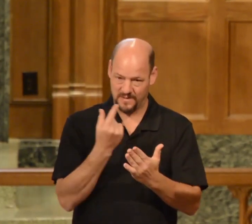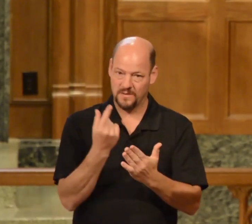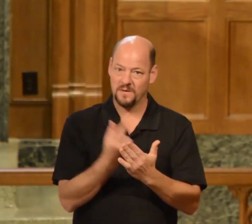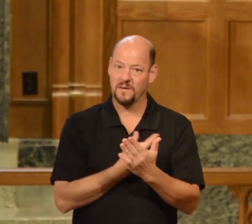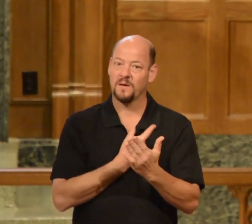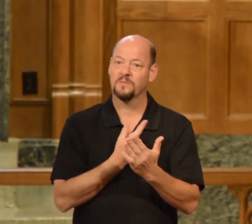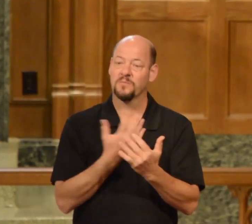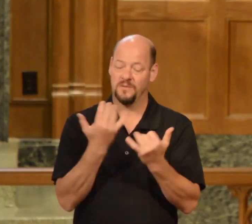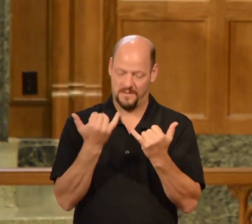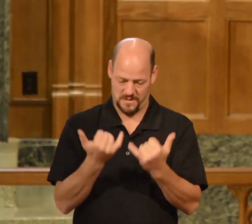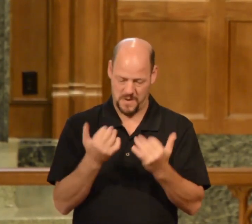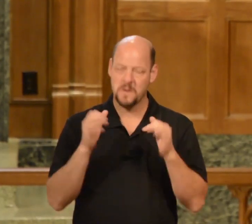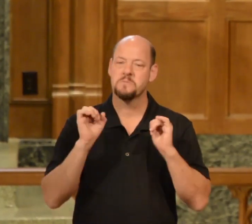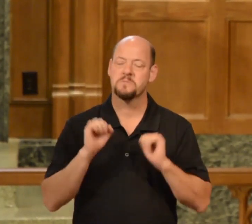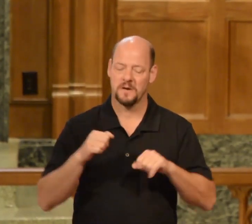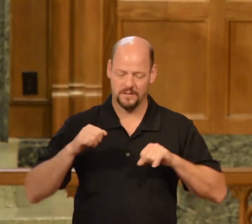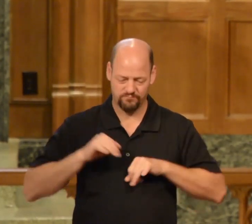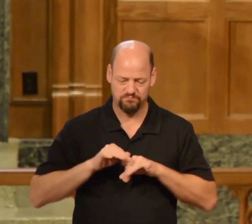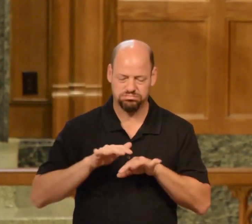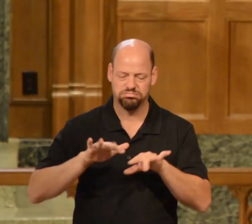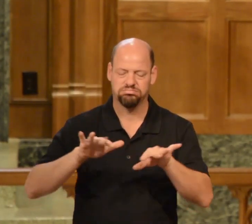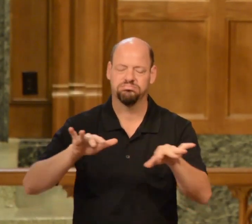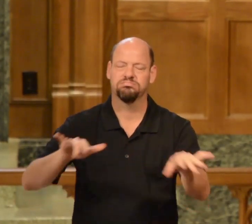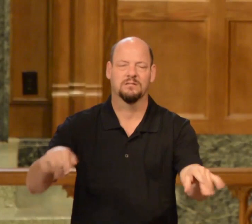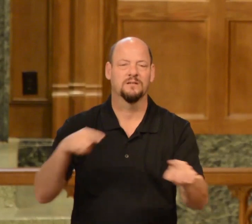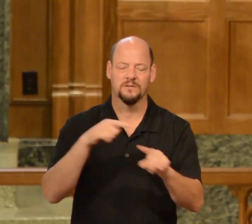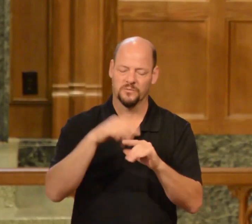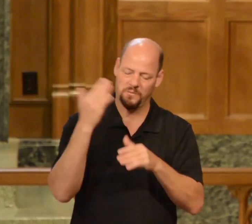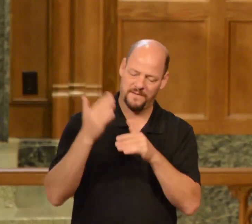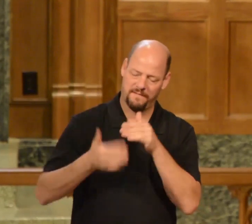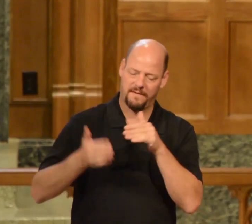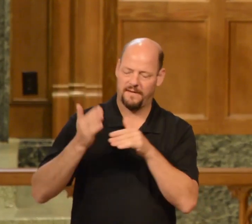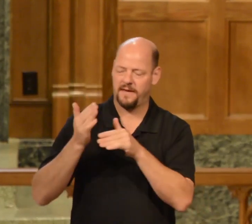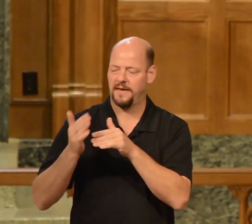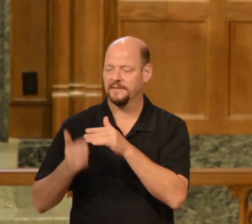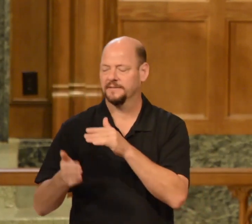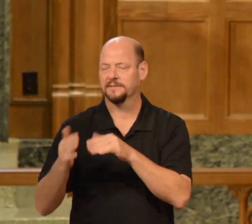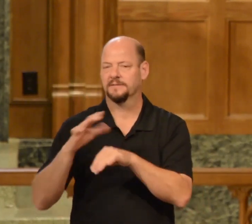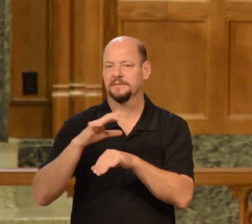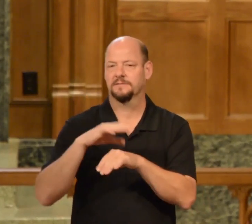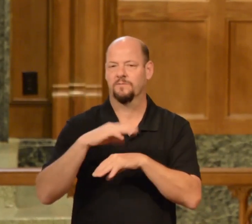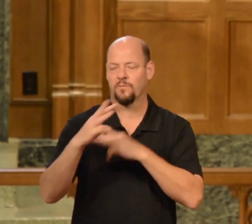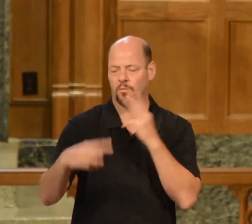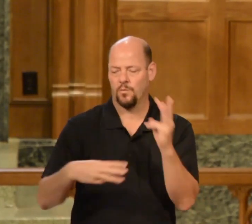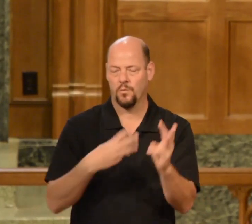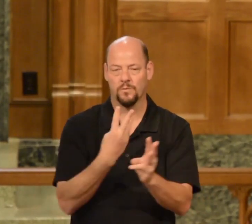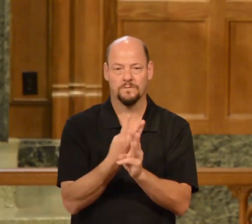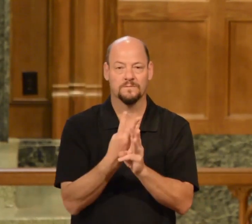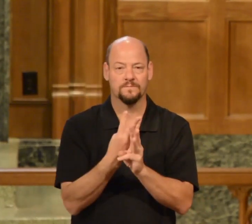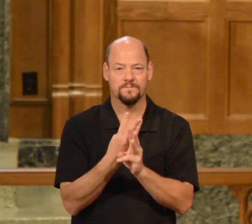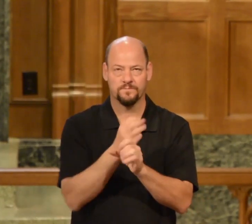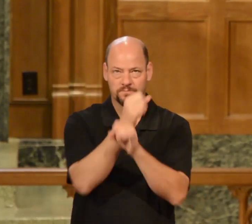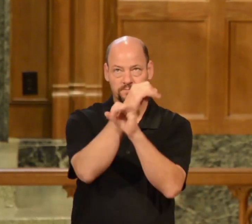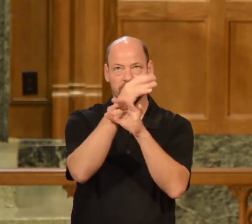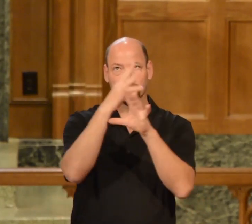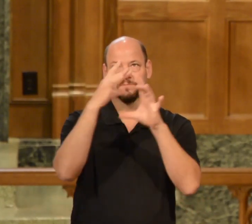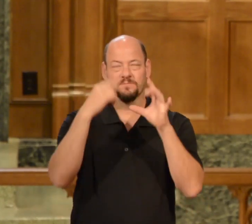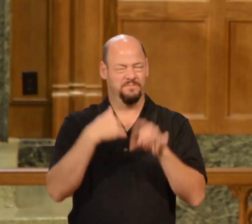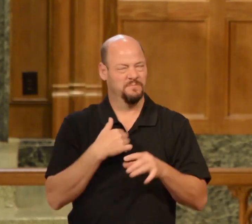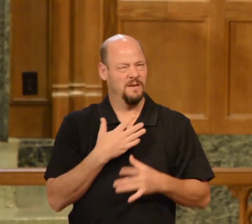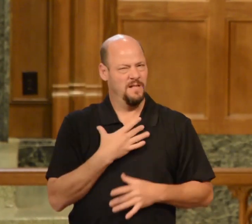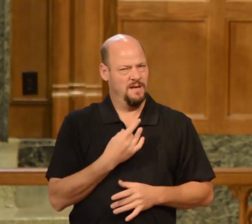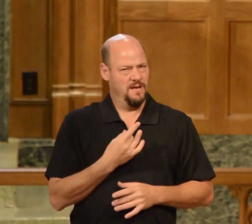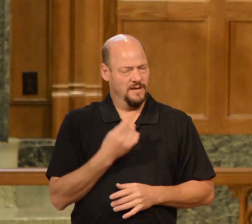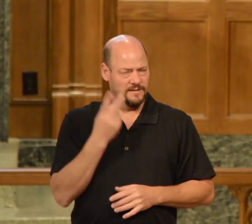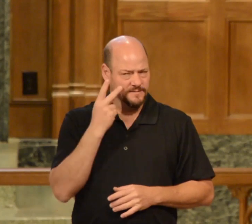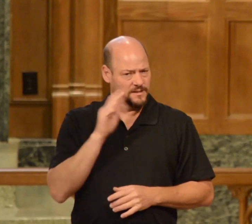all of the world, to the ends of the world. I'd like to picture it like this, if you can see if